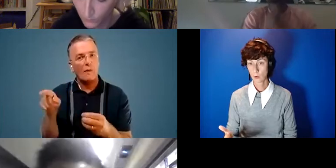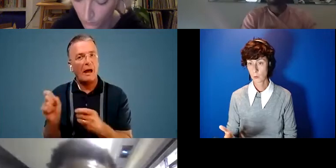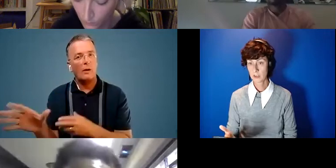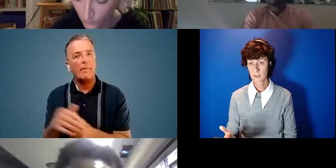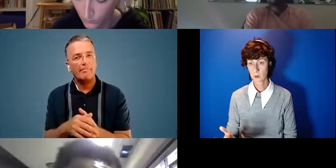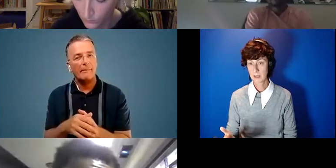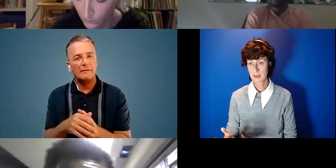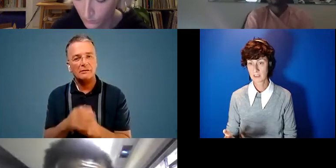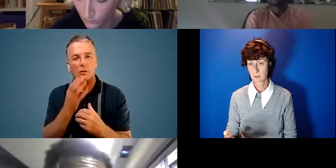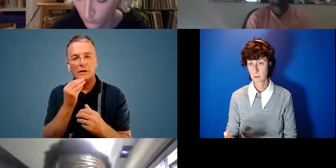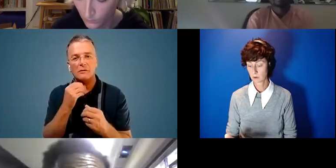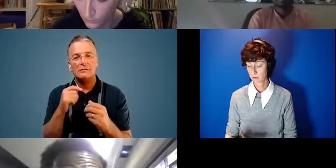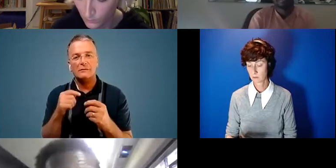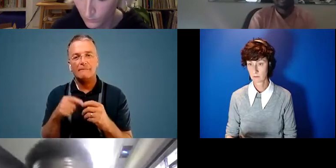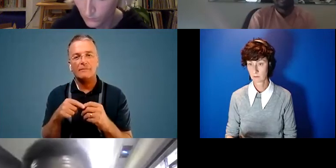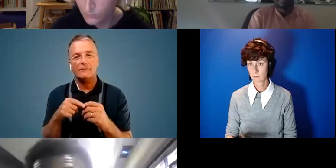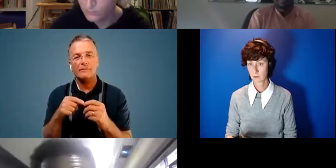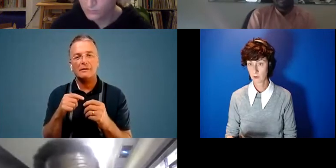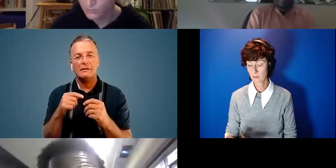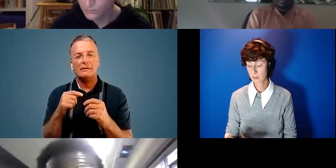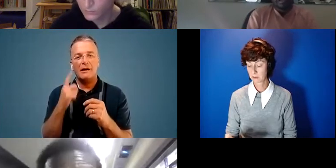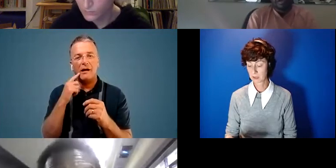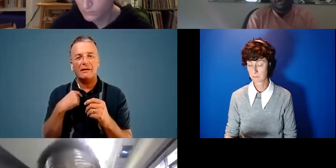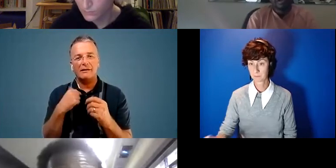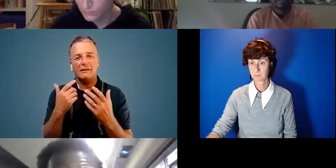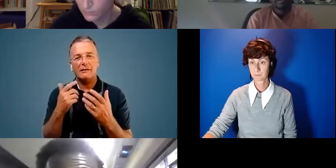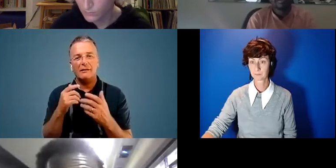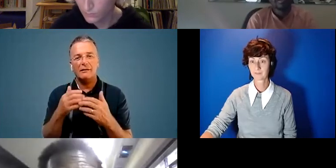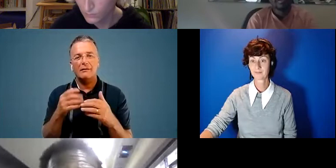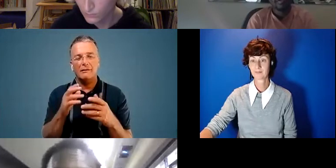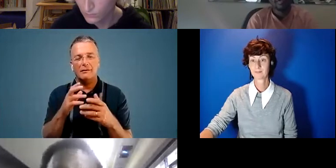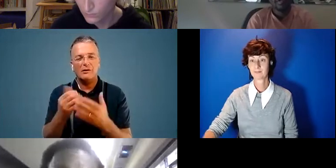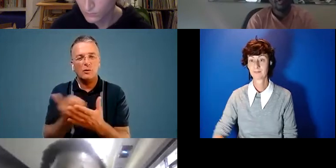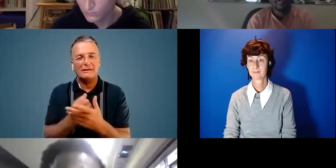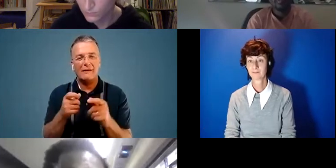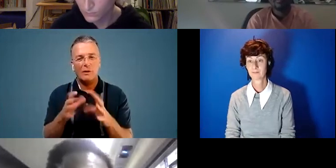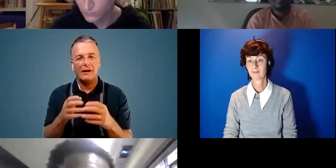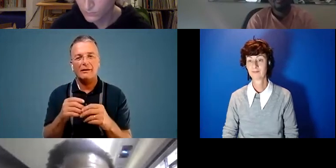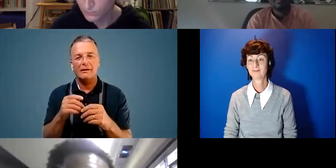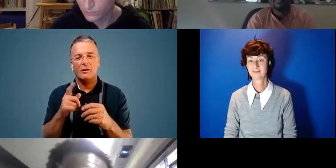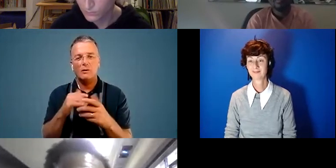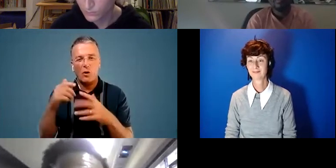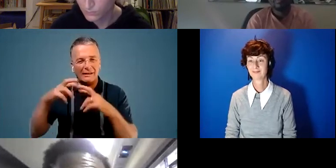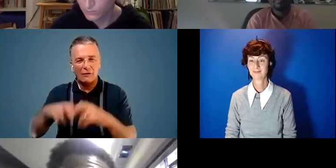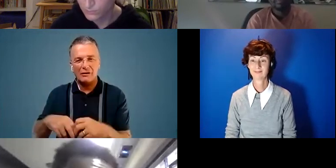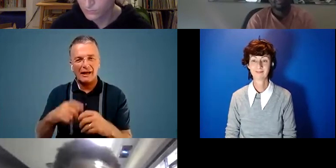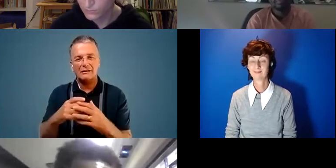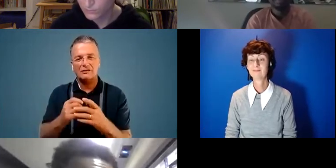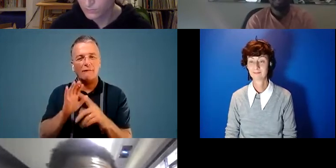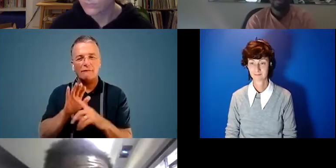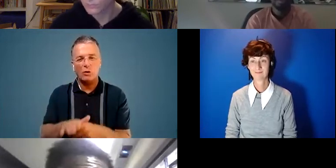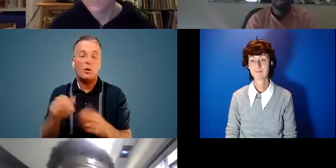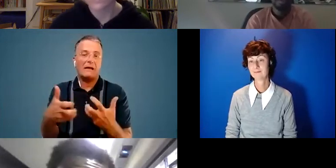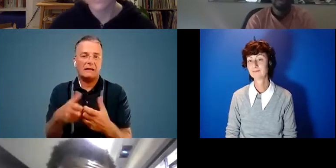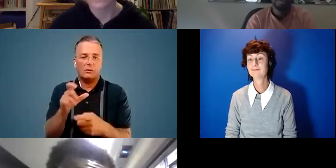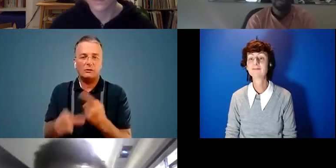So we use a lot of creativity with young people to really explore those issues and to open them up and to do it in a safe way where they're not kind of interrogated and it's not forced. So that's